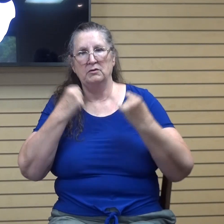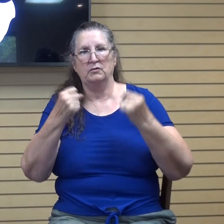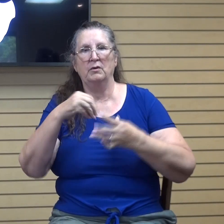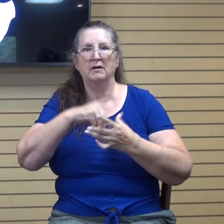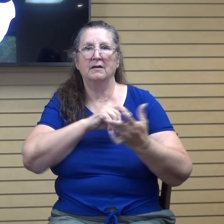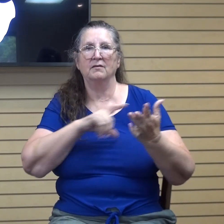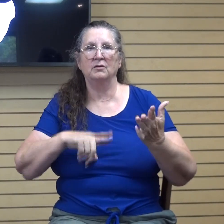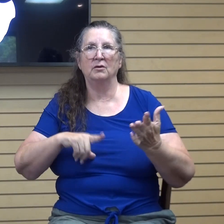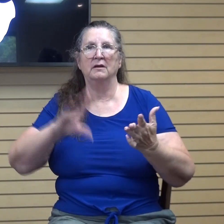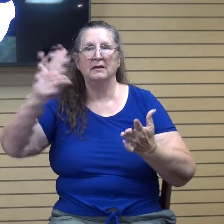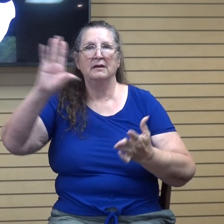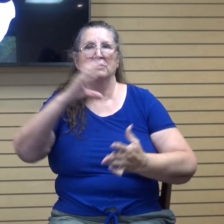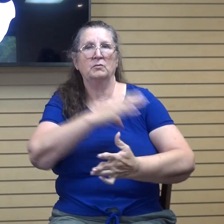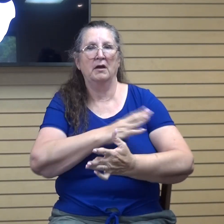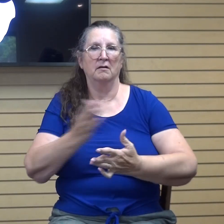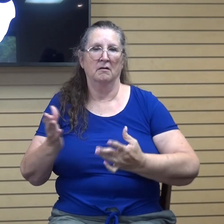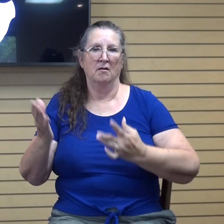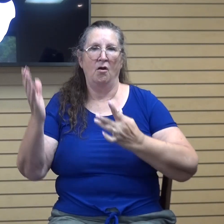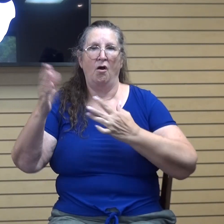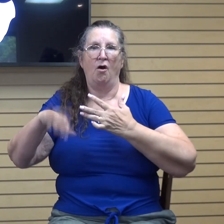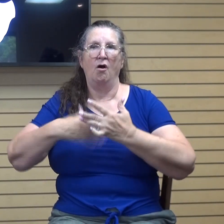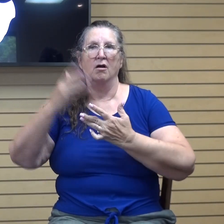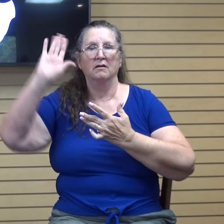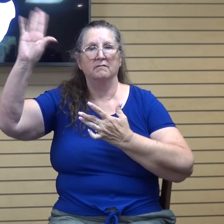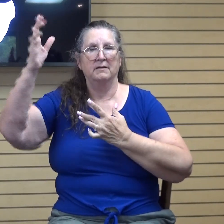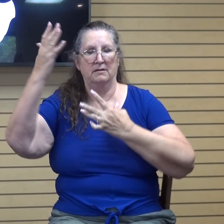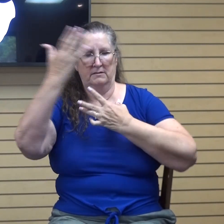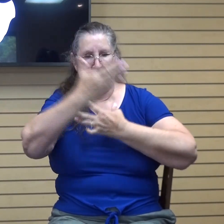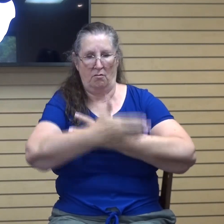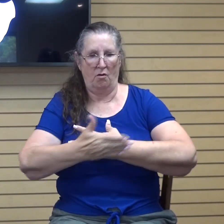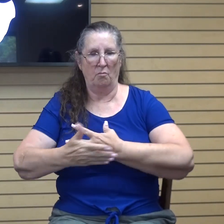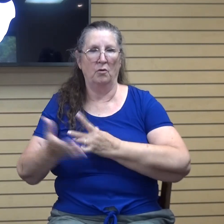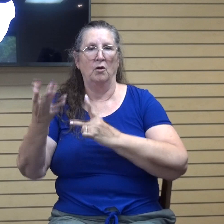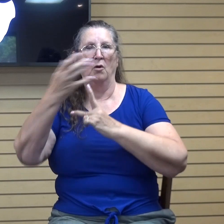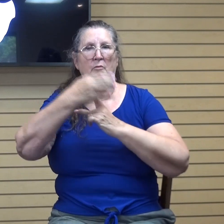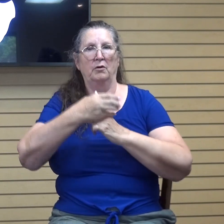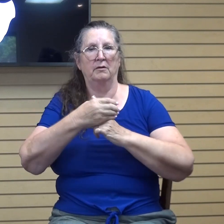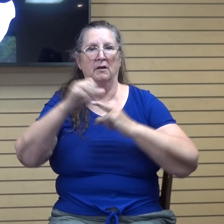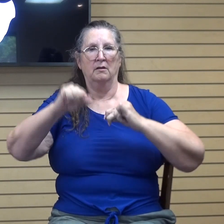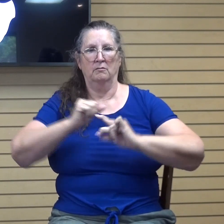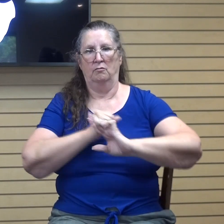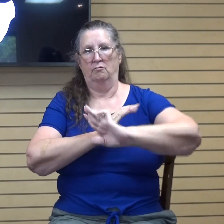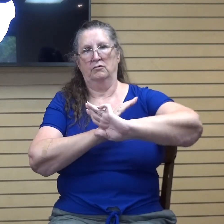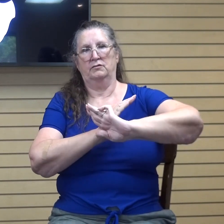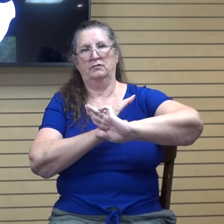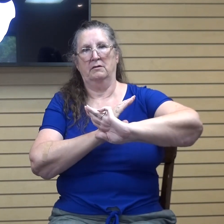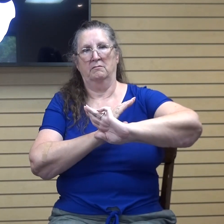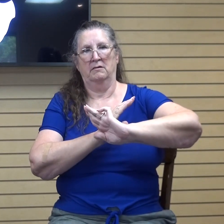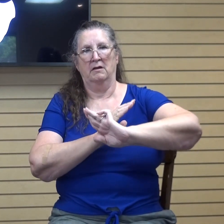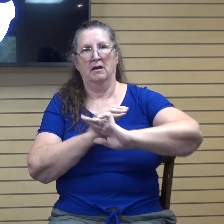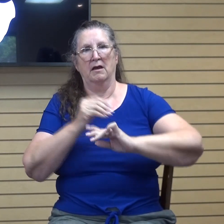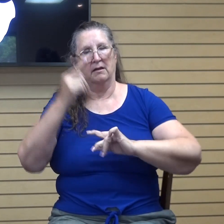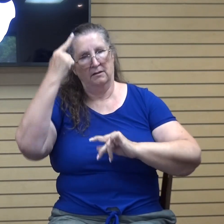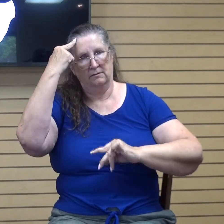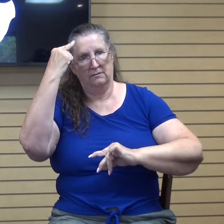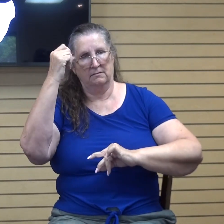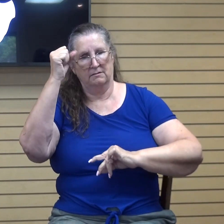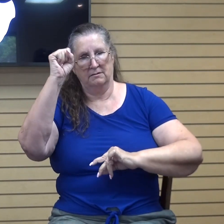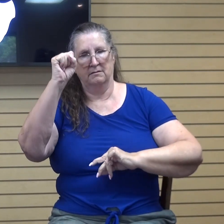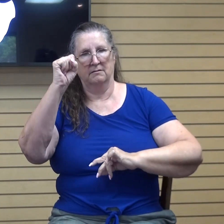might put on the whole armor of God that you may be able to withstand against the wiles of the devil. For we do not wrestle against